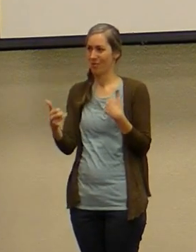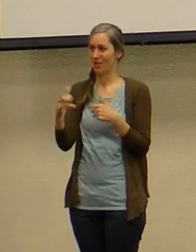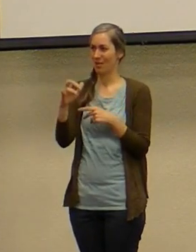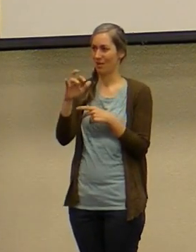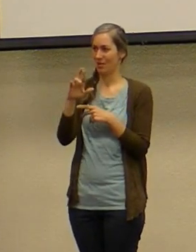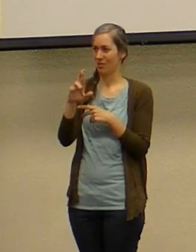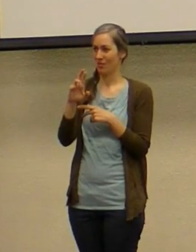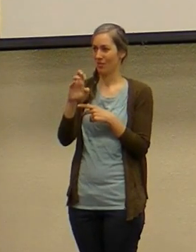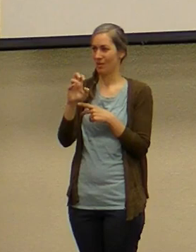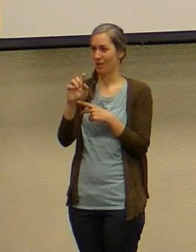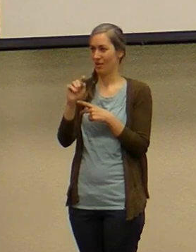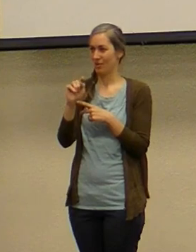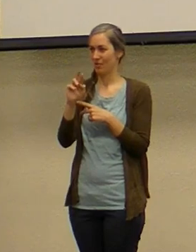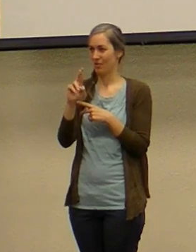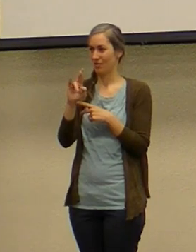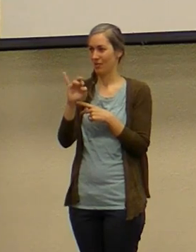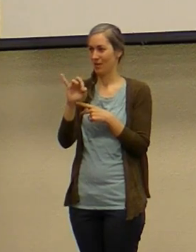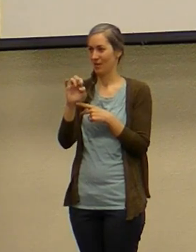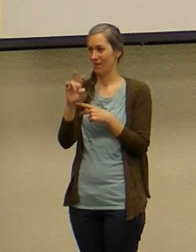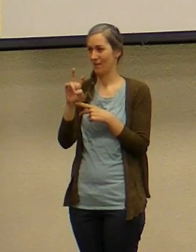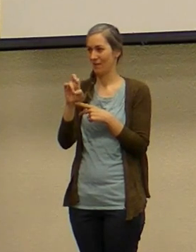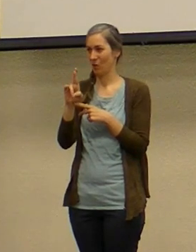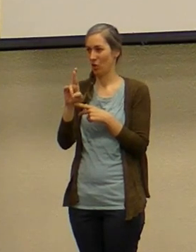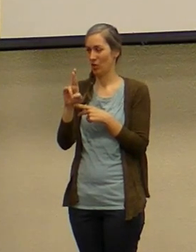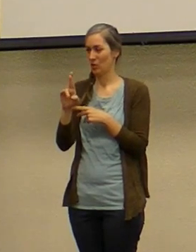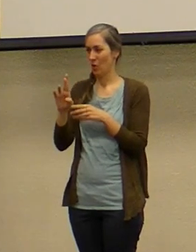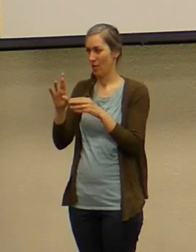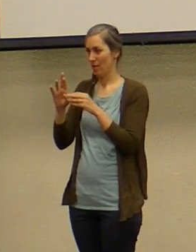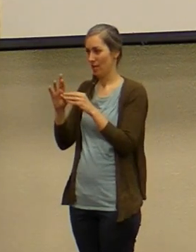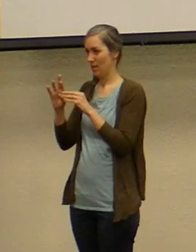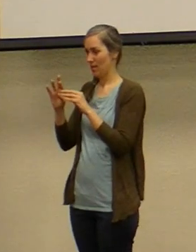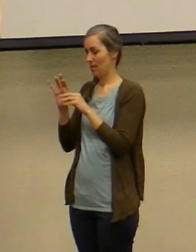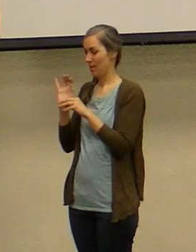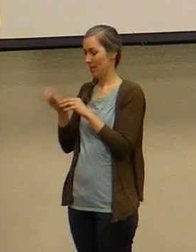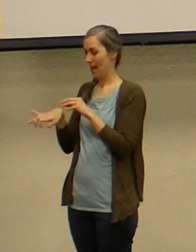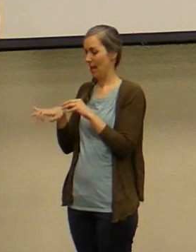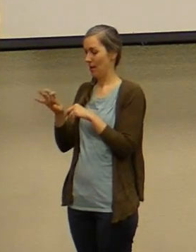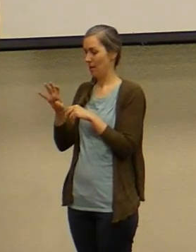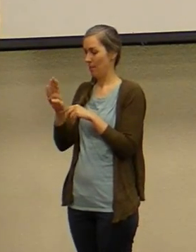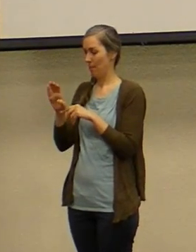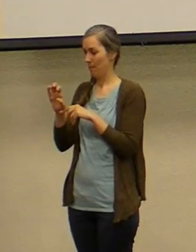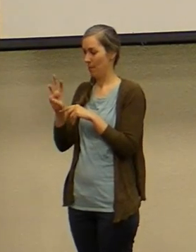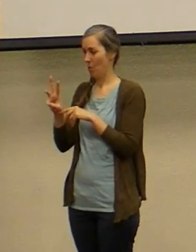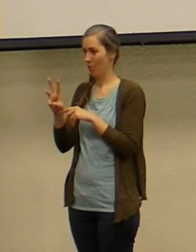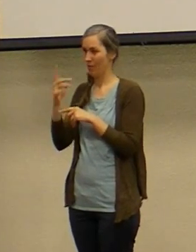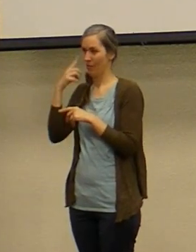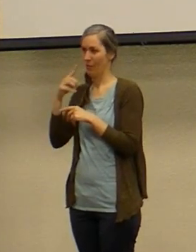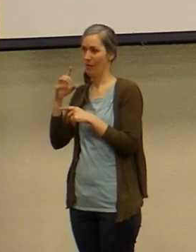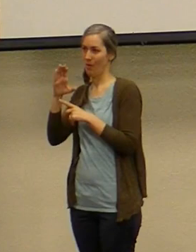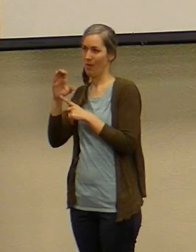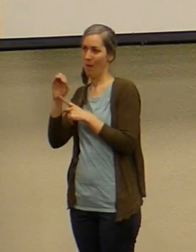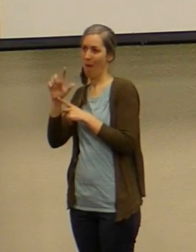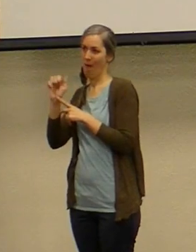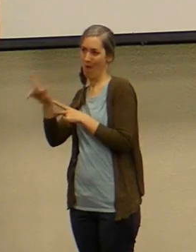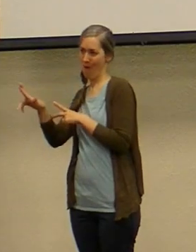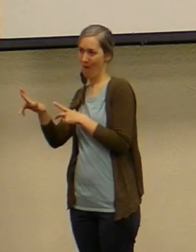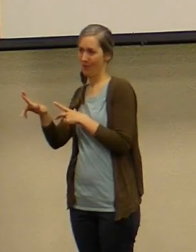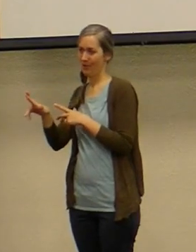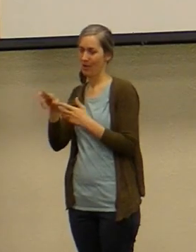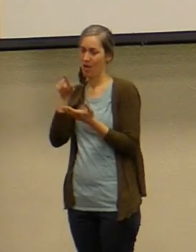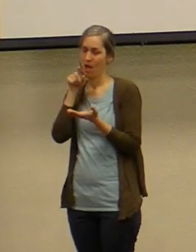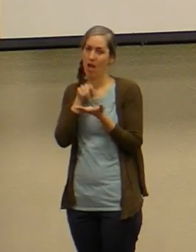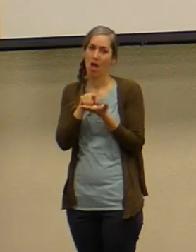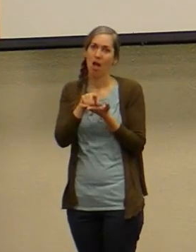the bow was a collar and she instantly falls in love with this dog it is